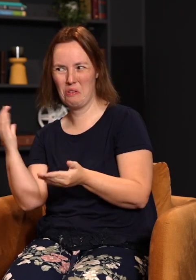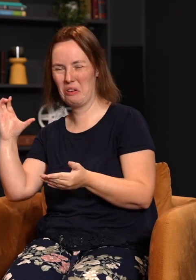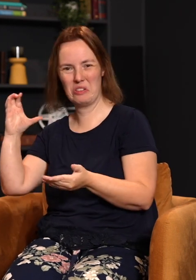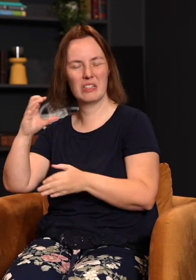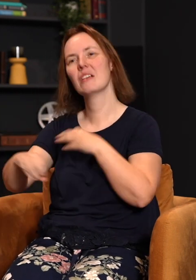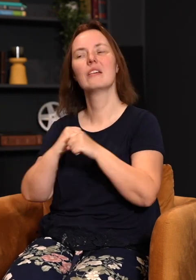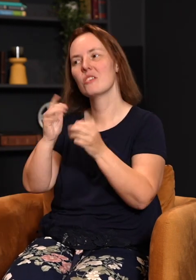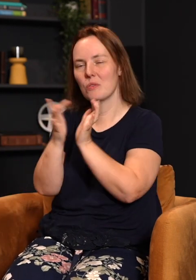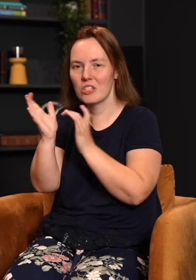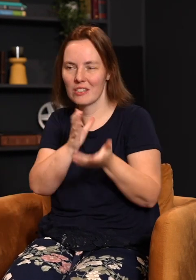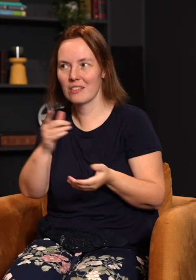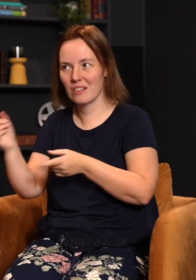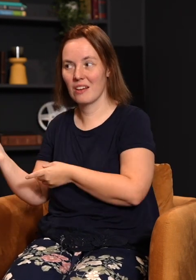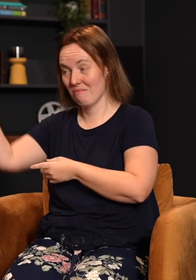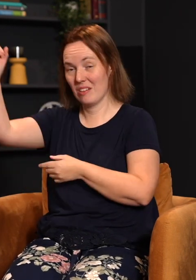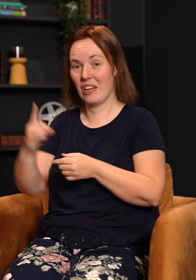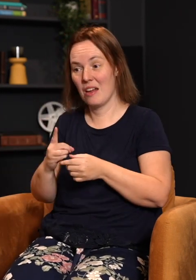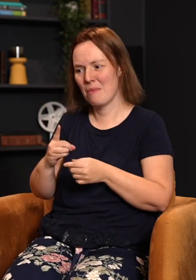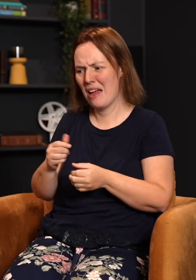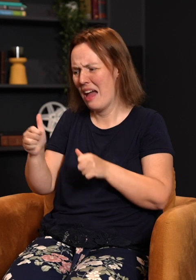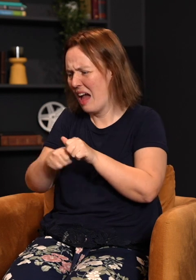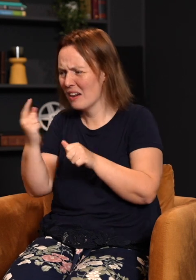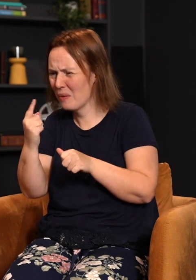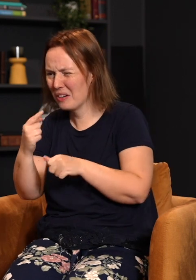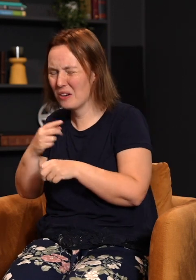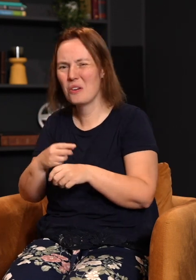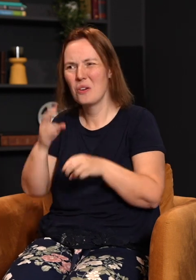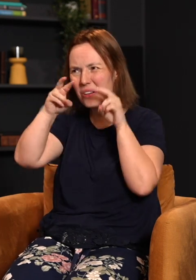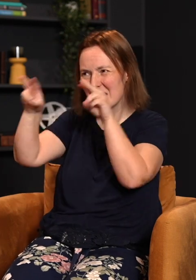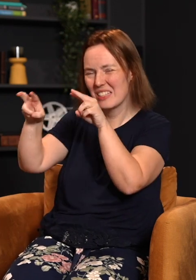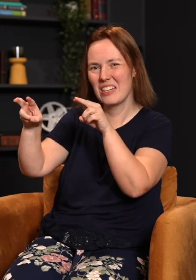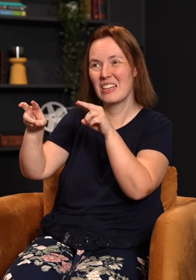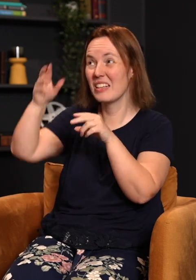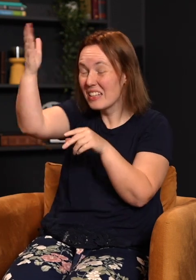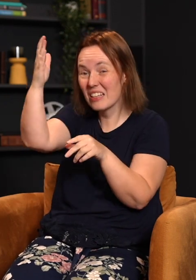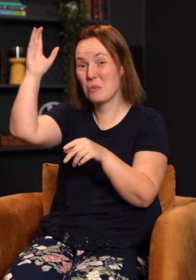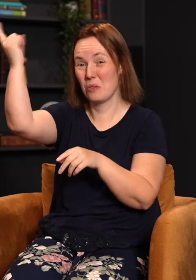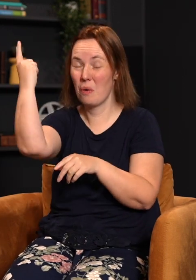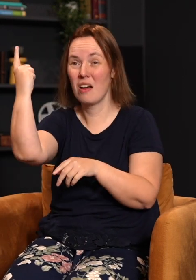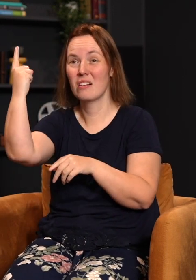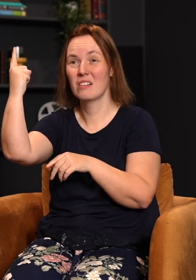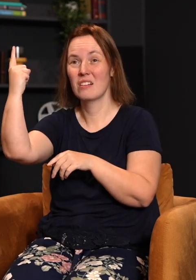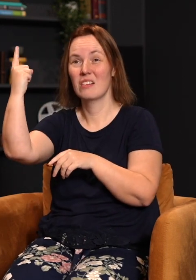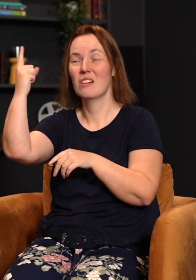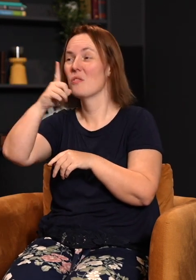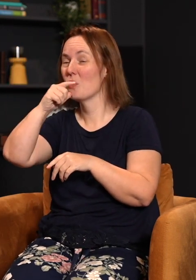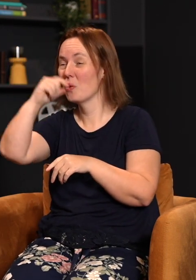years. So when Jesus came, anyone who had an eye to see could see that he was the one for